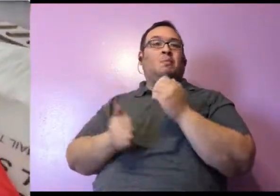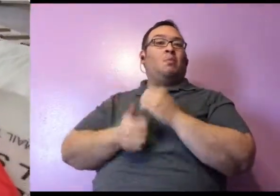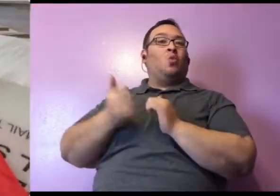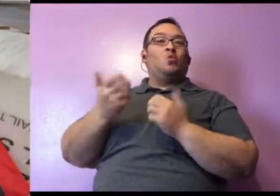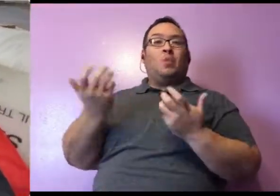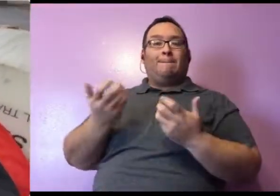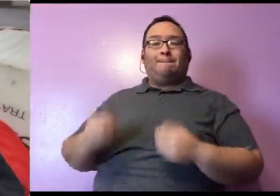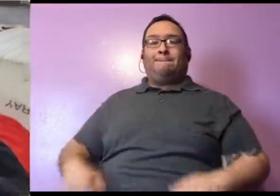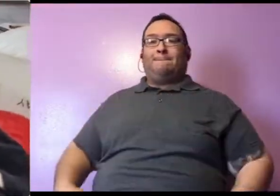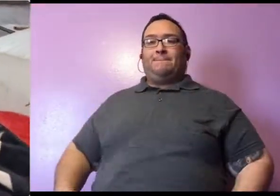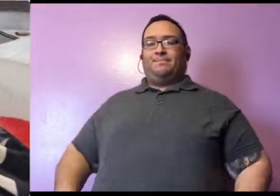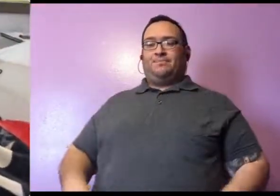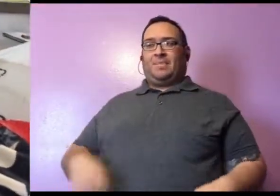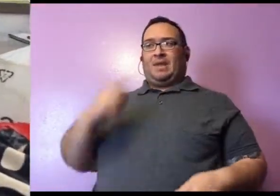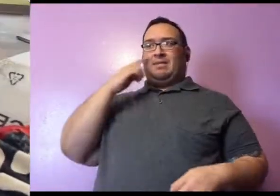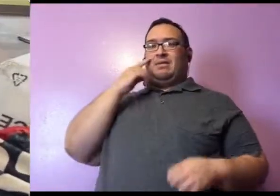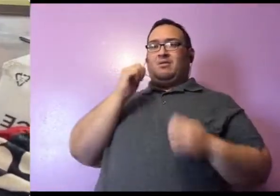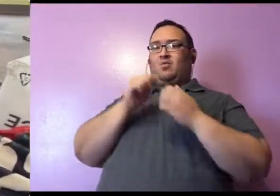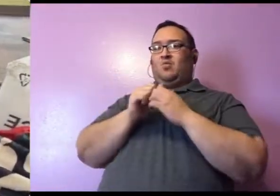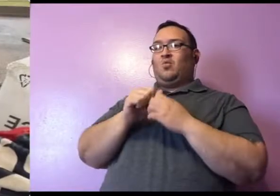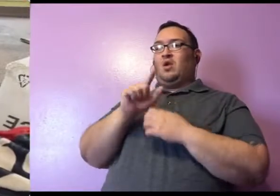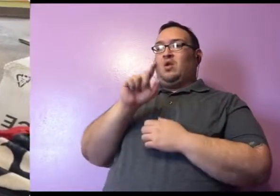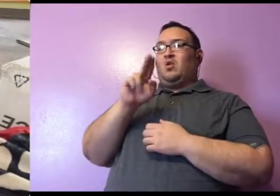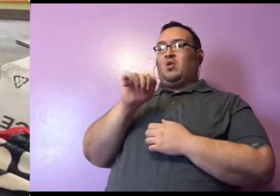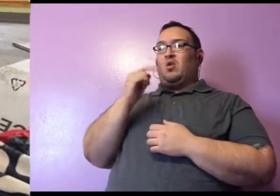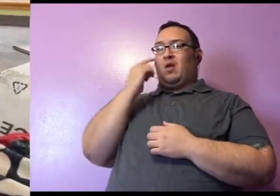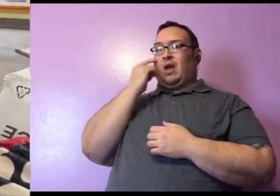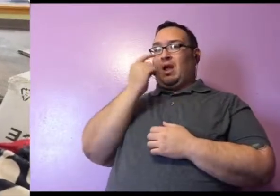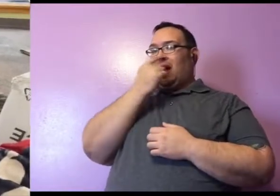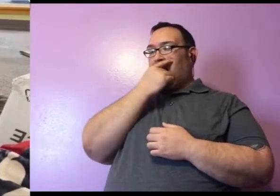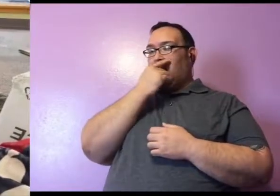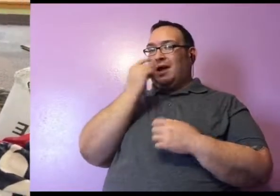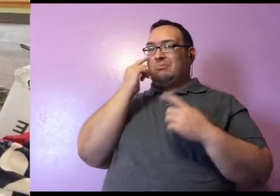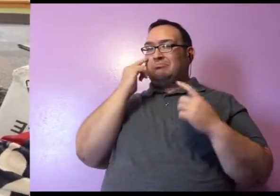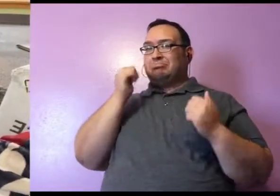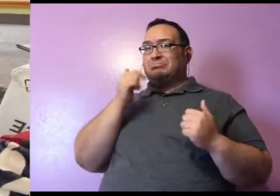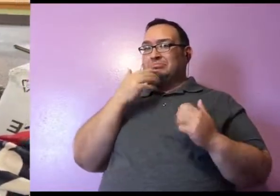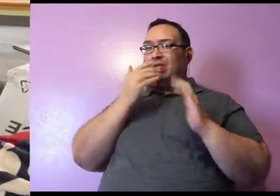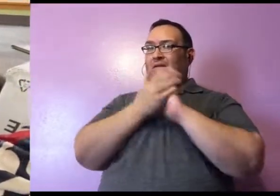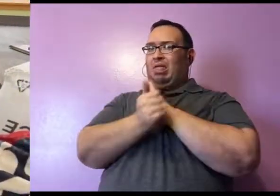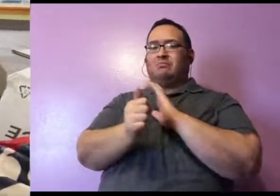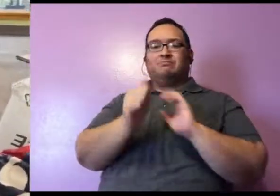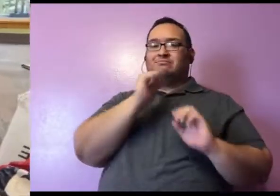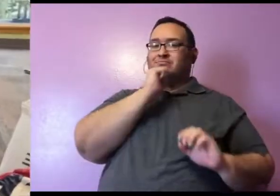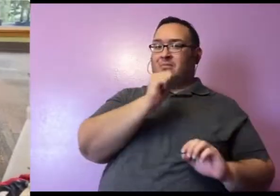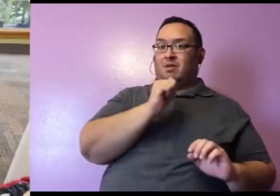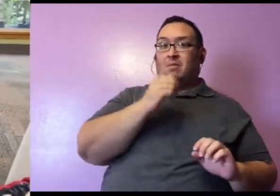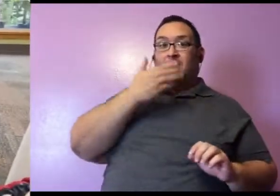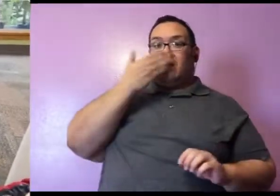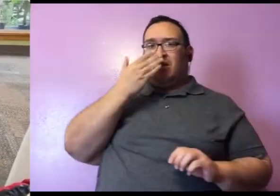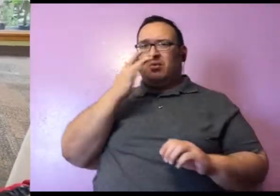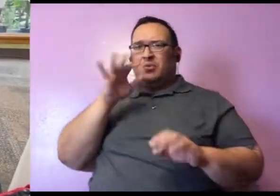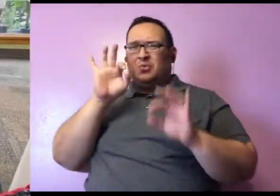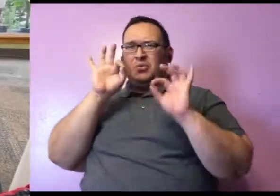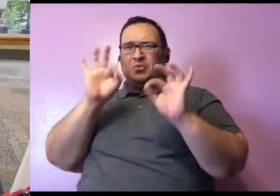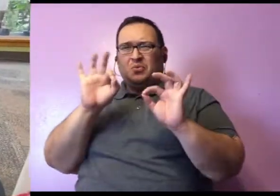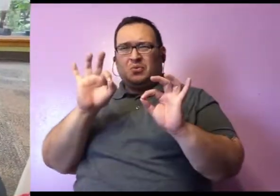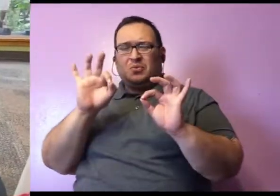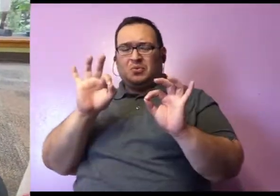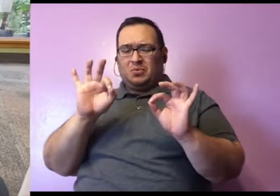most. So I think of Lucille, her eyesight is not very good, but her sense of smell is excellent. Oh no, thank you to hard boiled